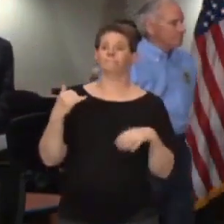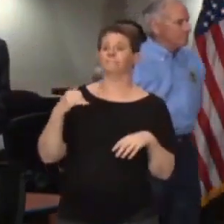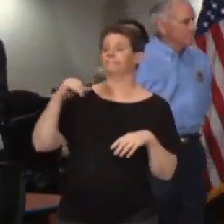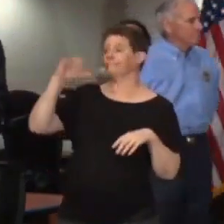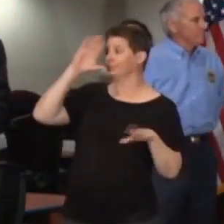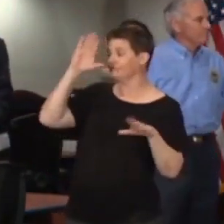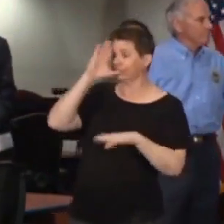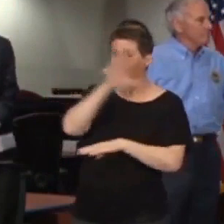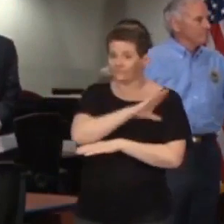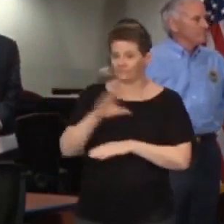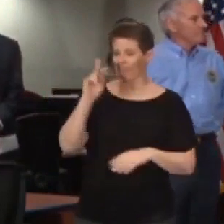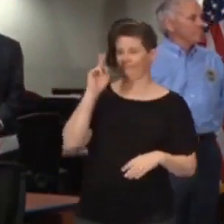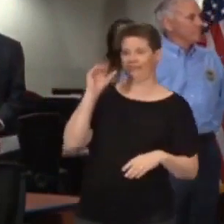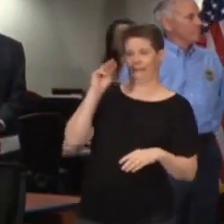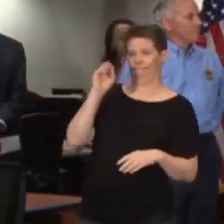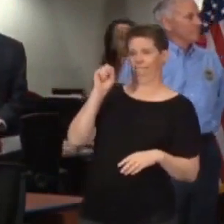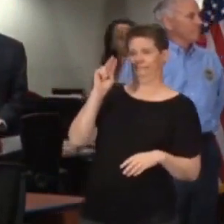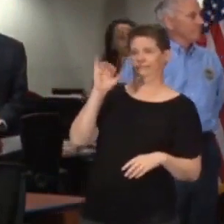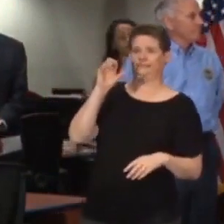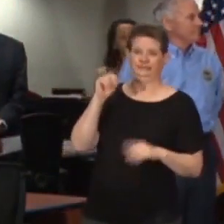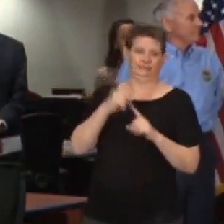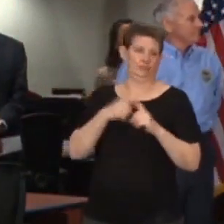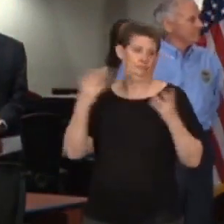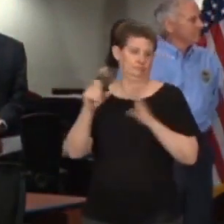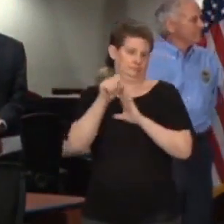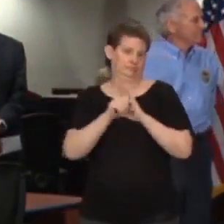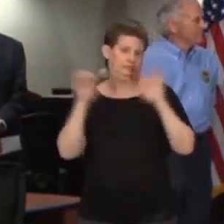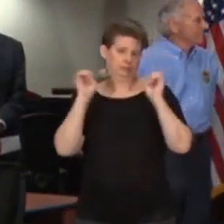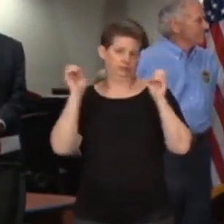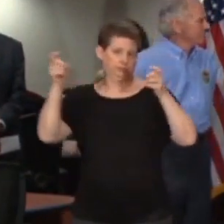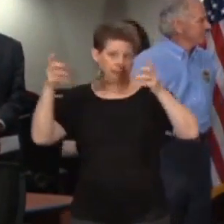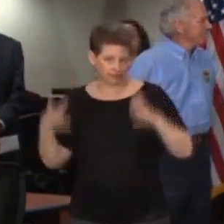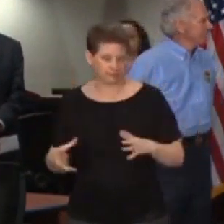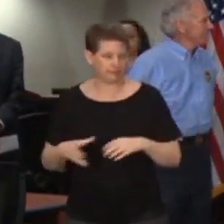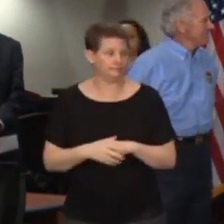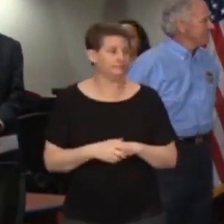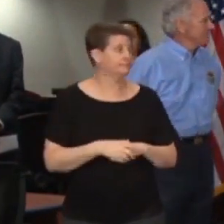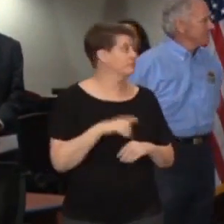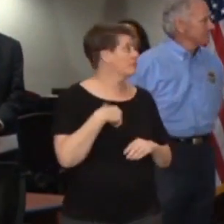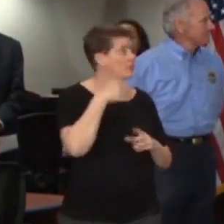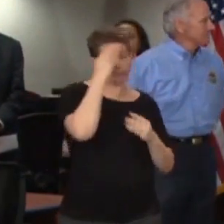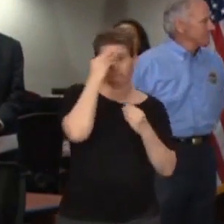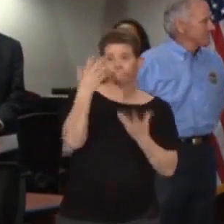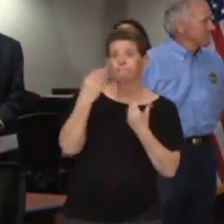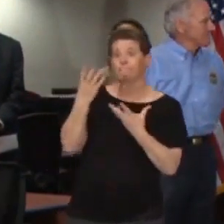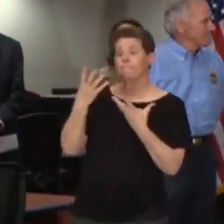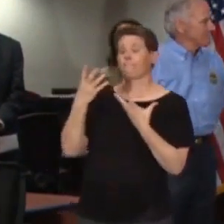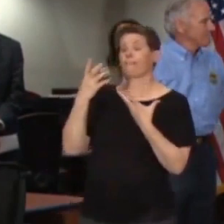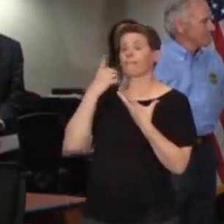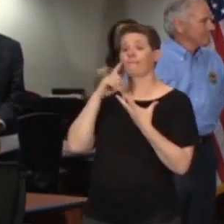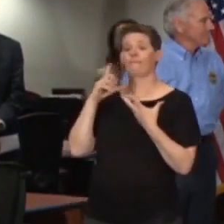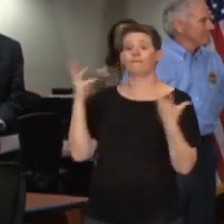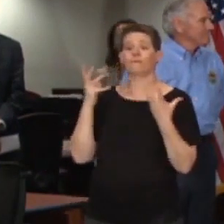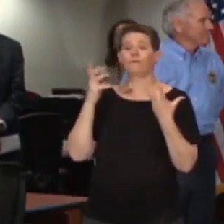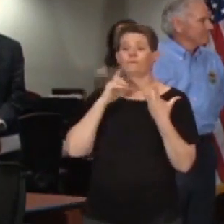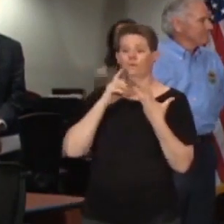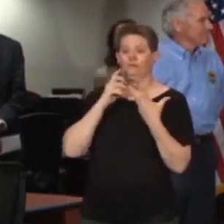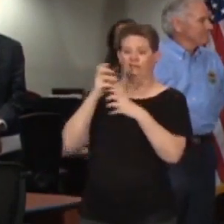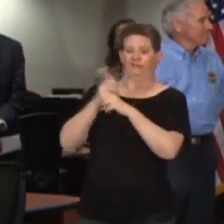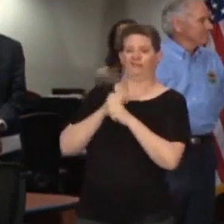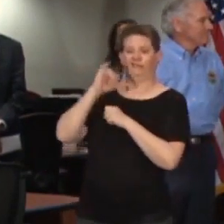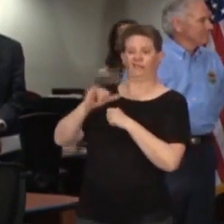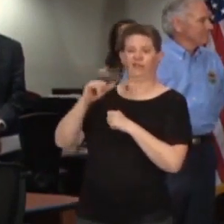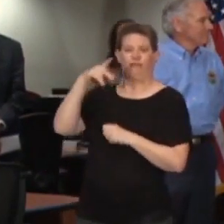Good afternoon. Kim Stinson from State Emergency Management. I'm going to give you an update on where we're at in terms of obtaining personal